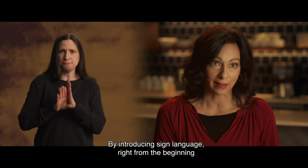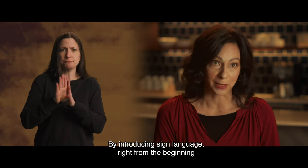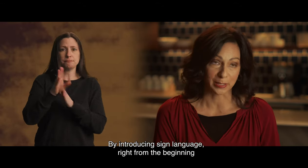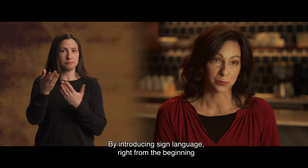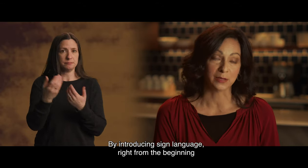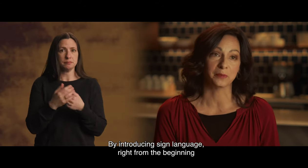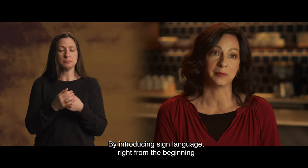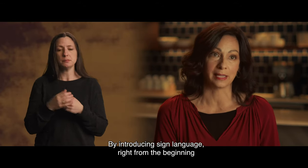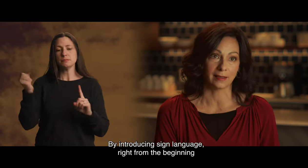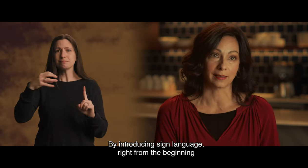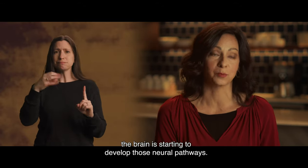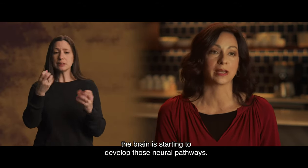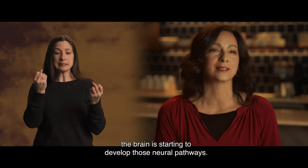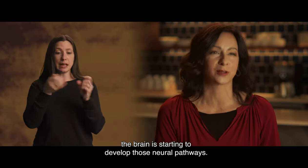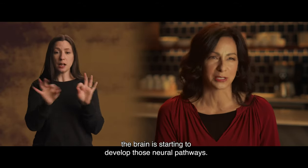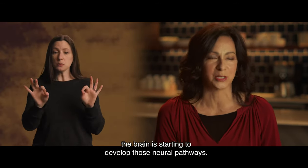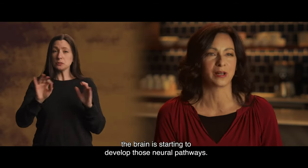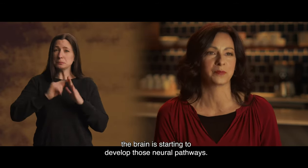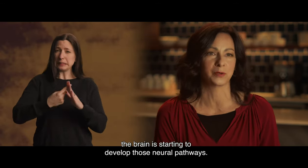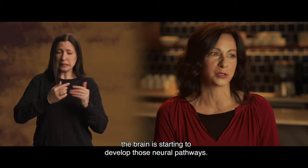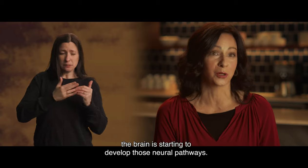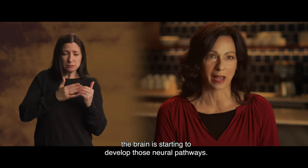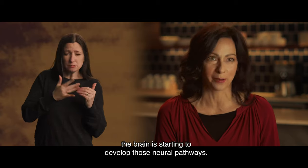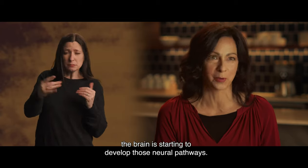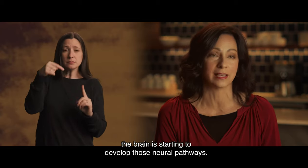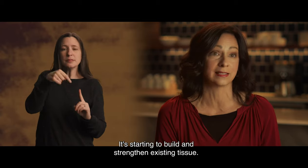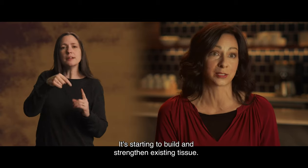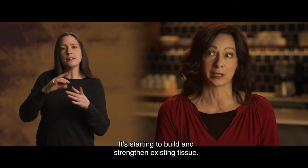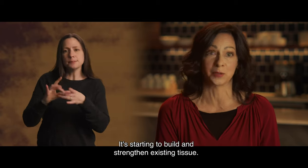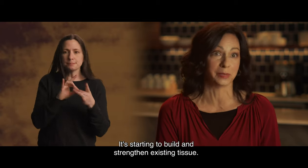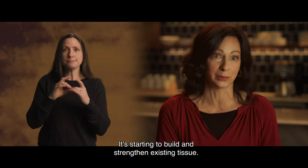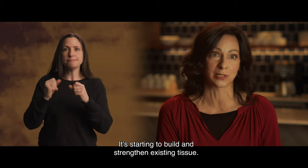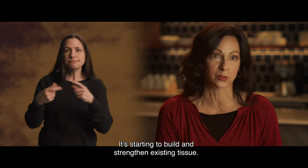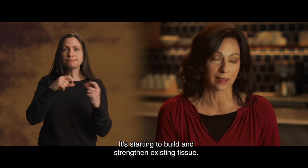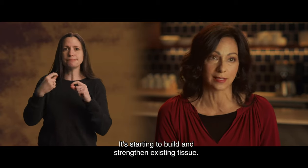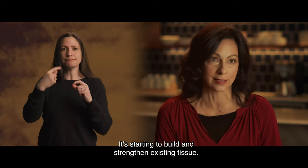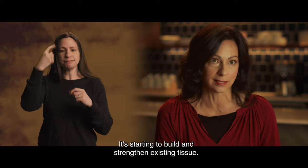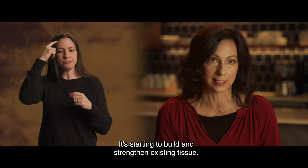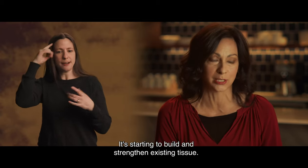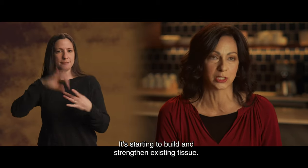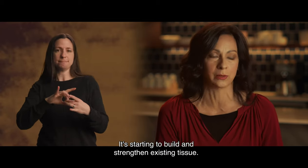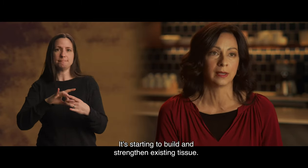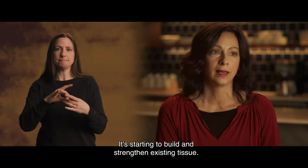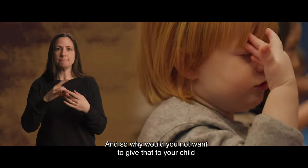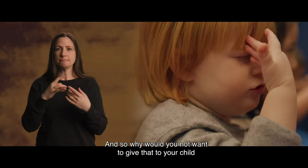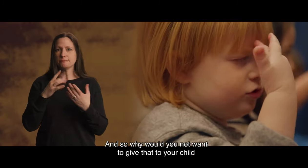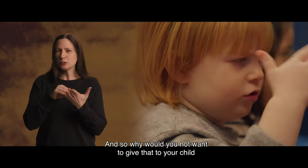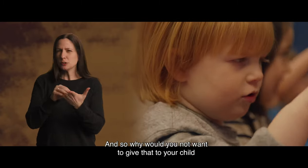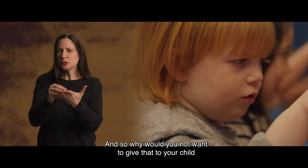sign language right from the beginning, the brain is starting to develop those neural pathways, it's starting to build and strengthen existing tissue.